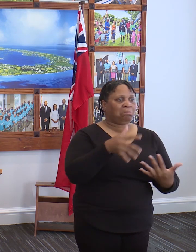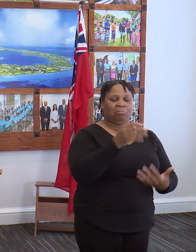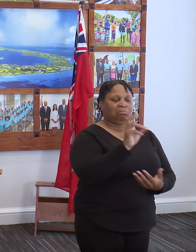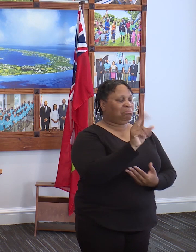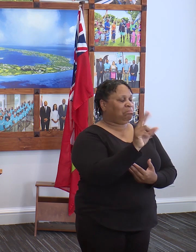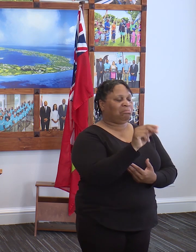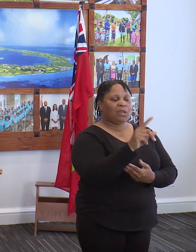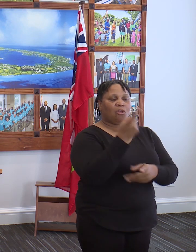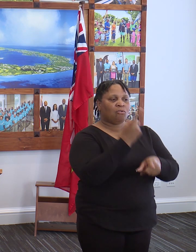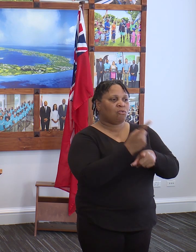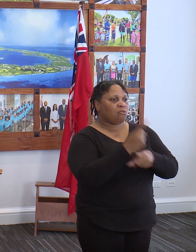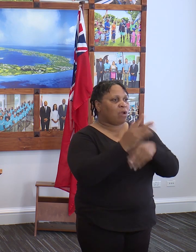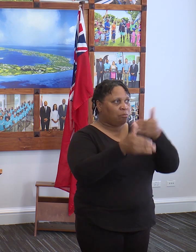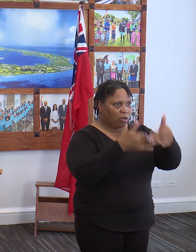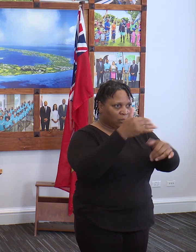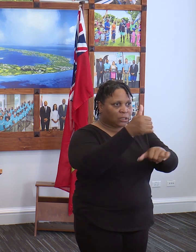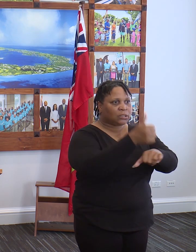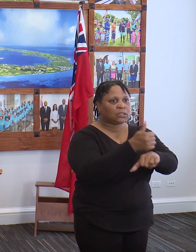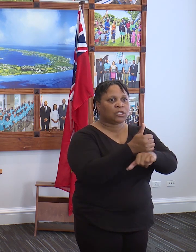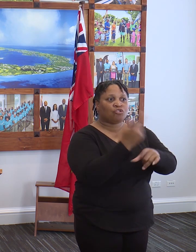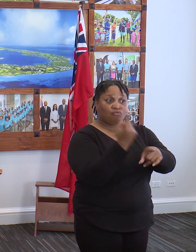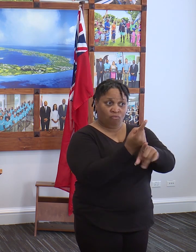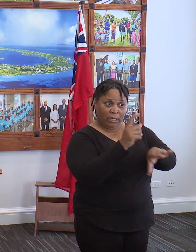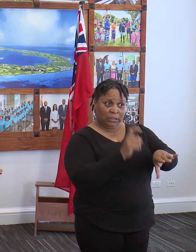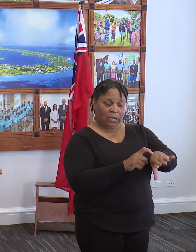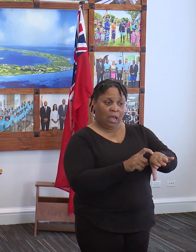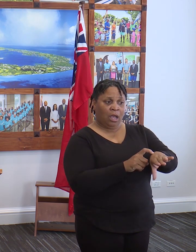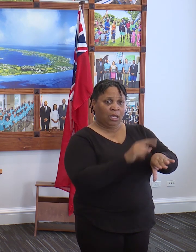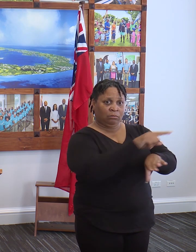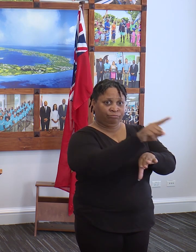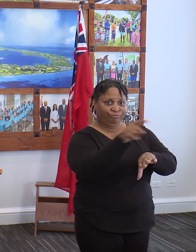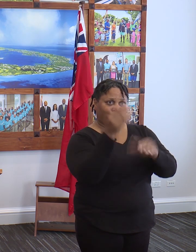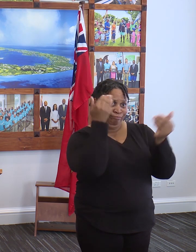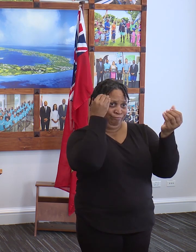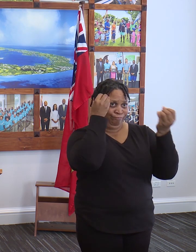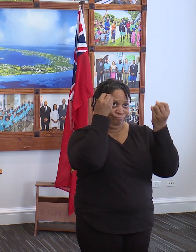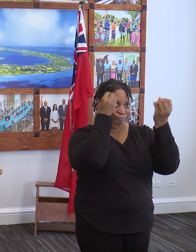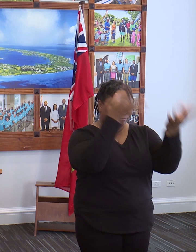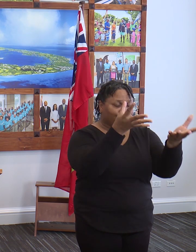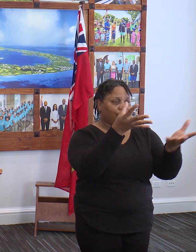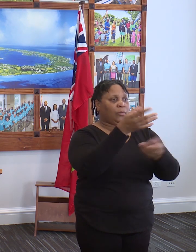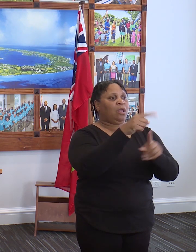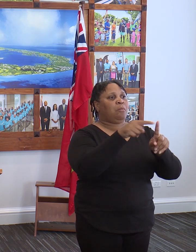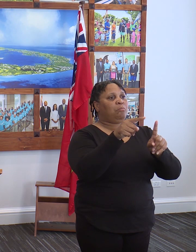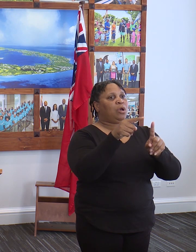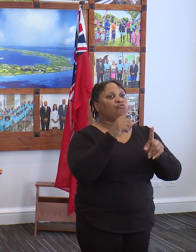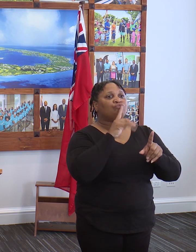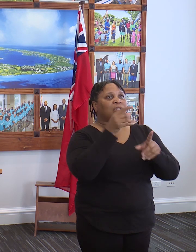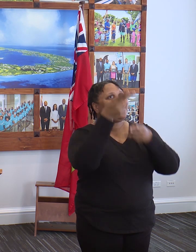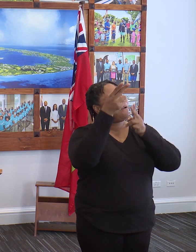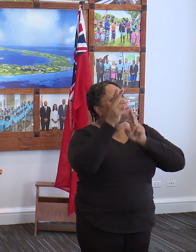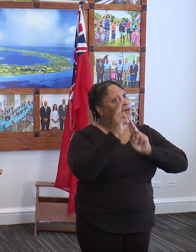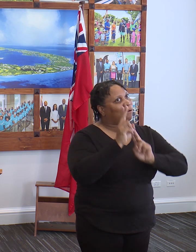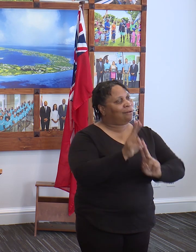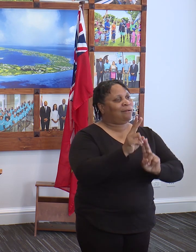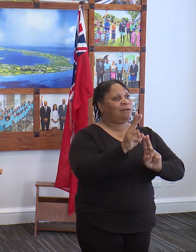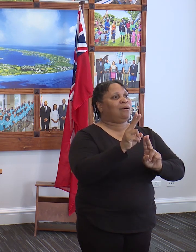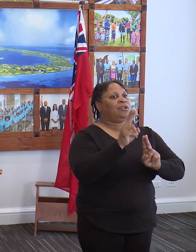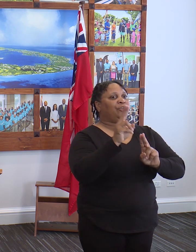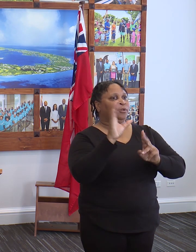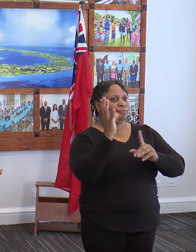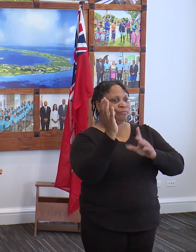will make sure that the right process is in place and at the appropriate time we will make that known to the public. We are simply asking for everyone to honor the terms and conditions